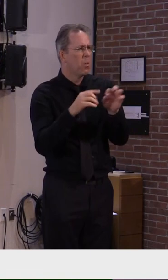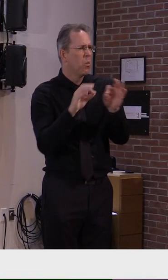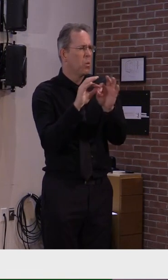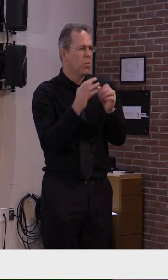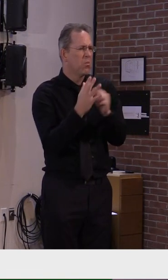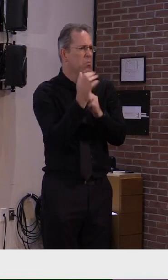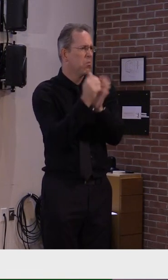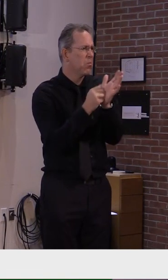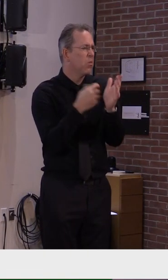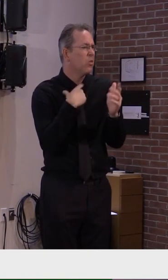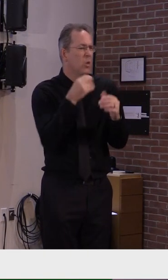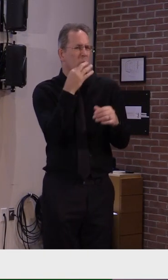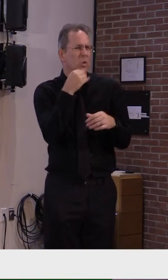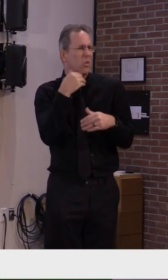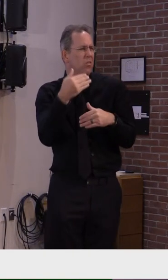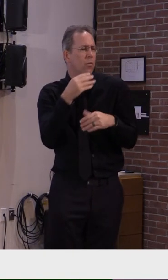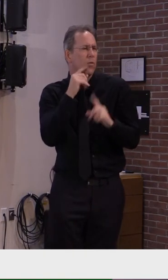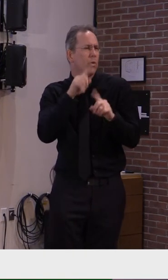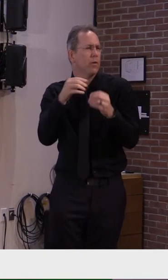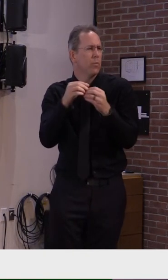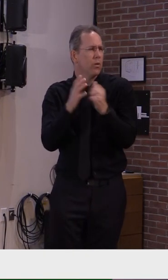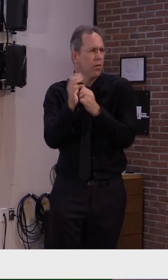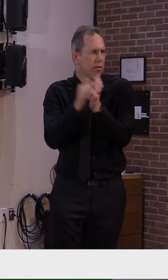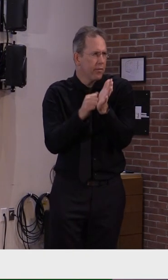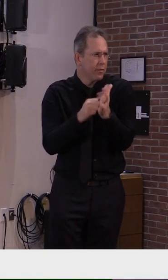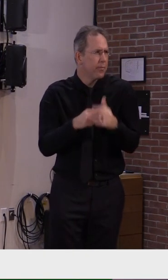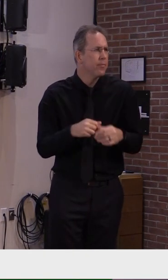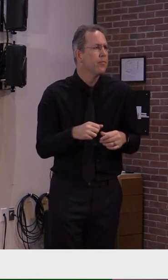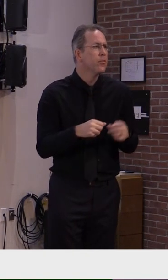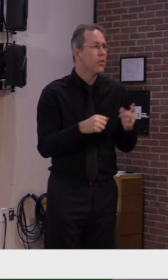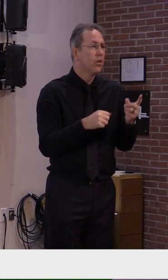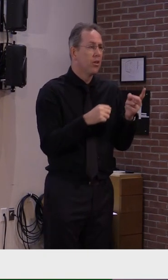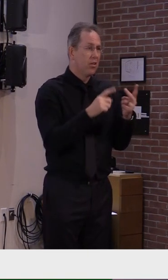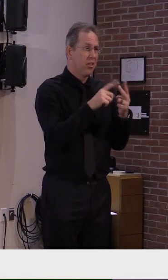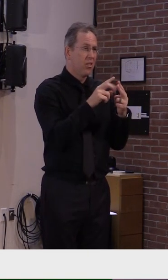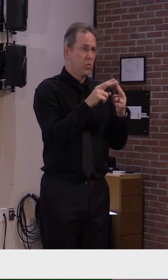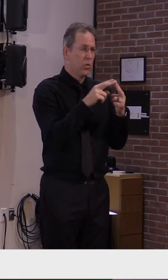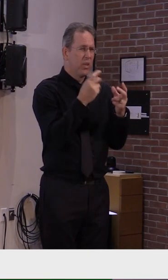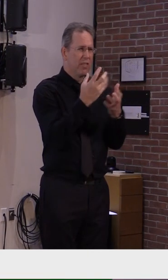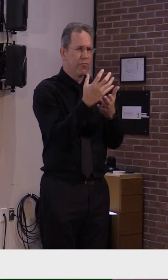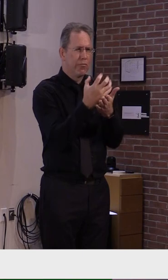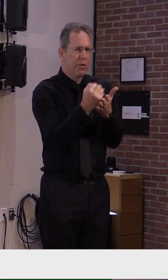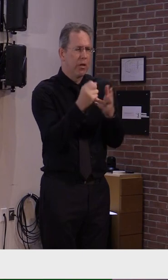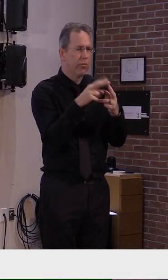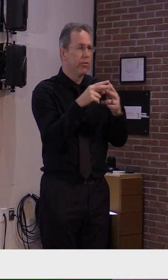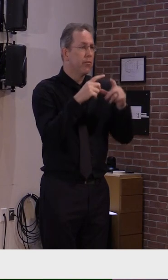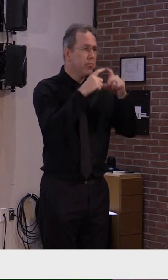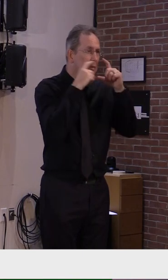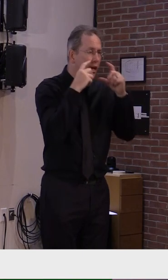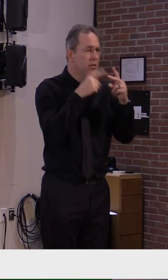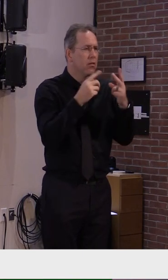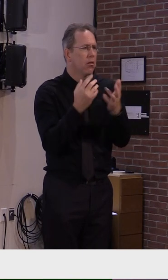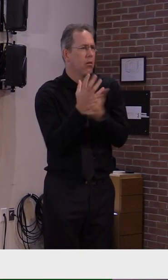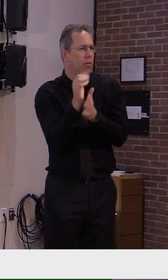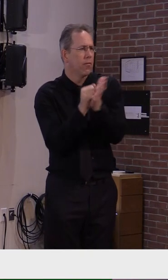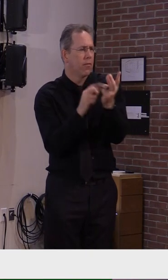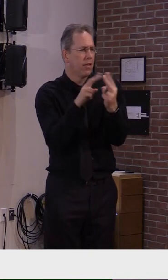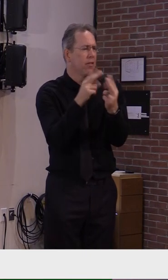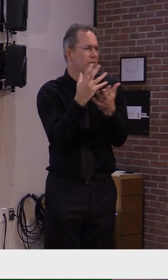items as quickly as they're available, but those supply lines remain constrained because of worldwide demand.